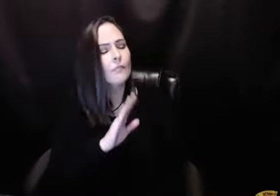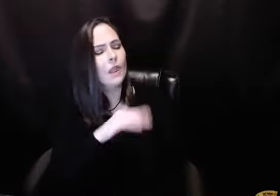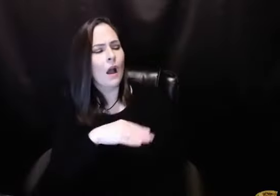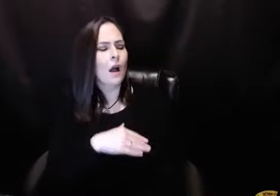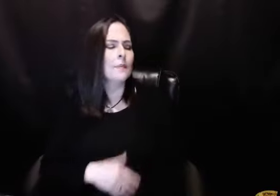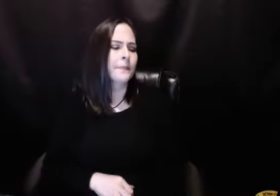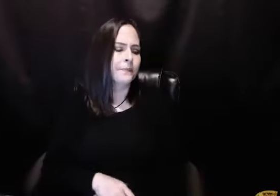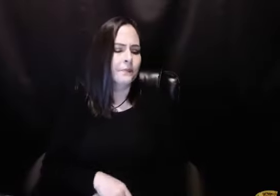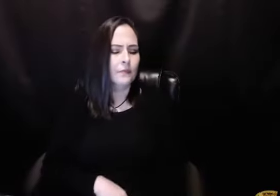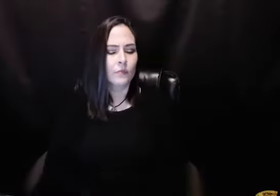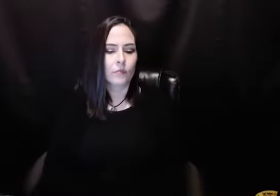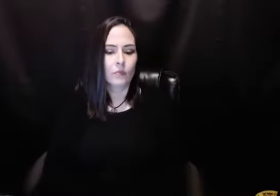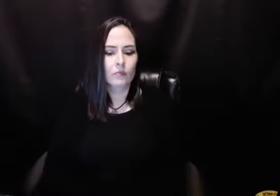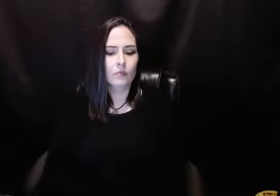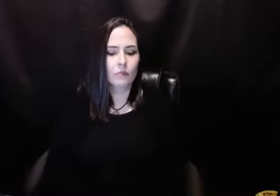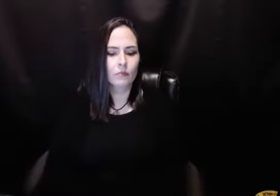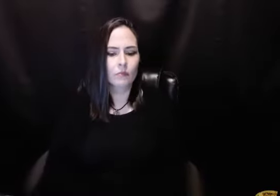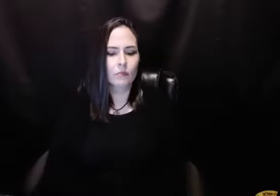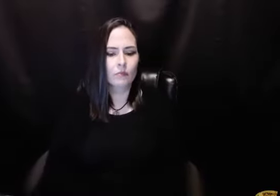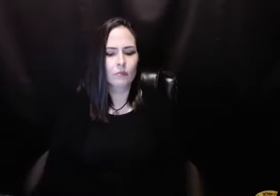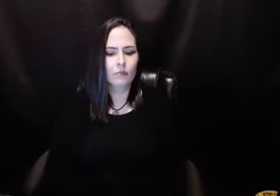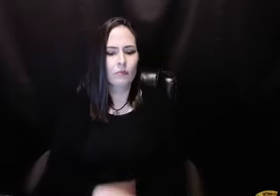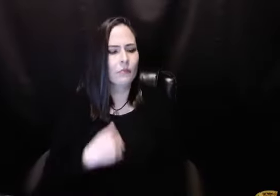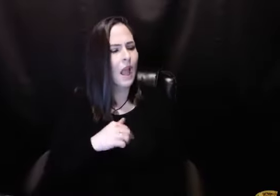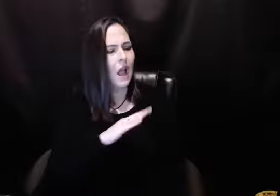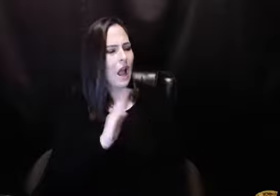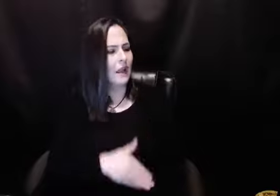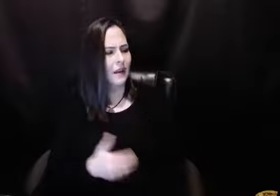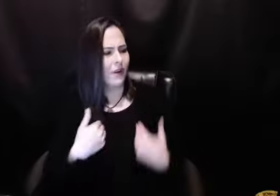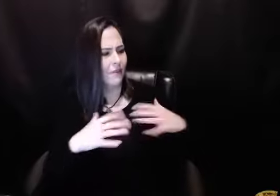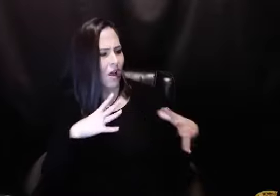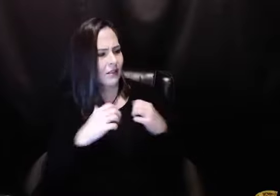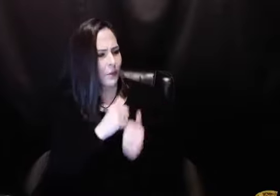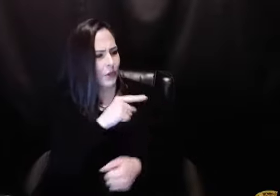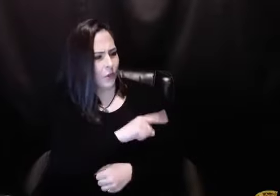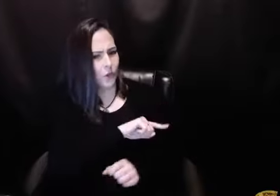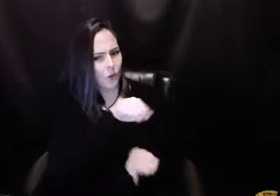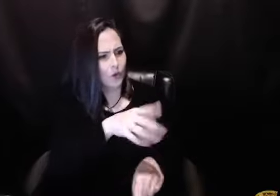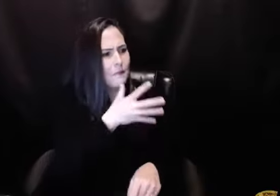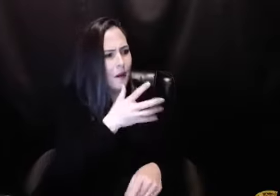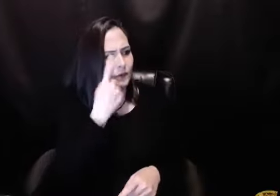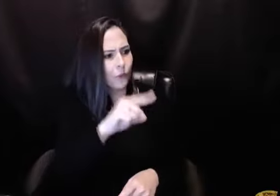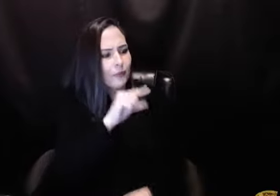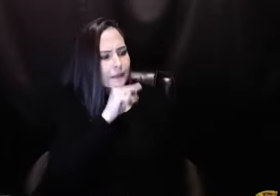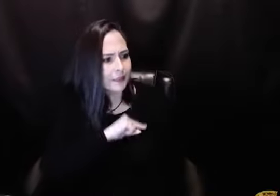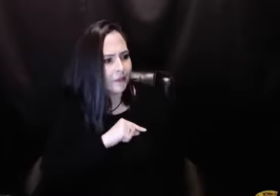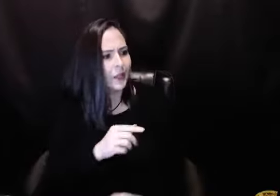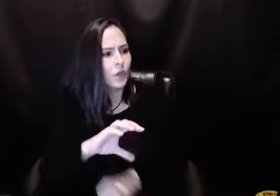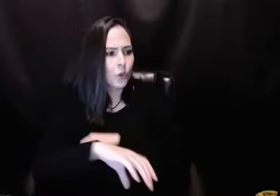his daddy said to him, I don't ever get a holiday. You're